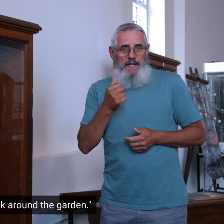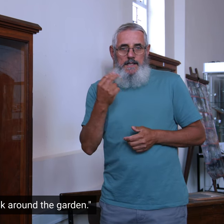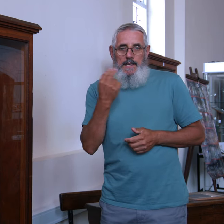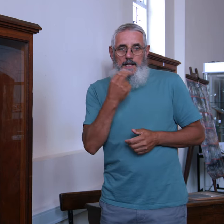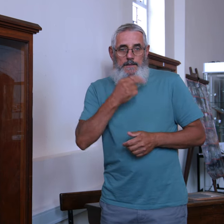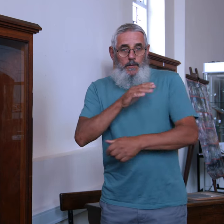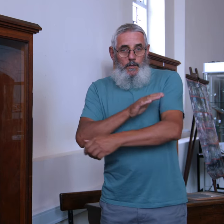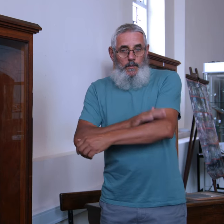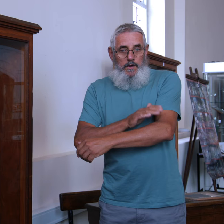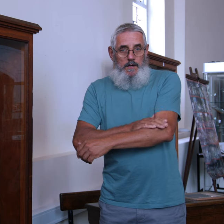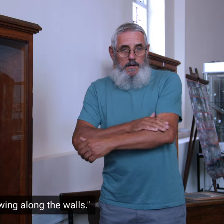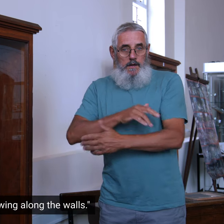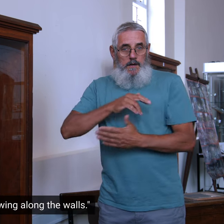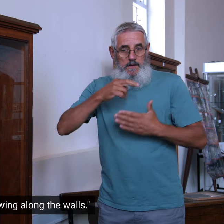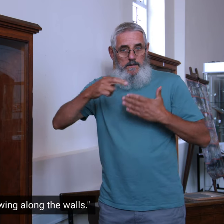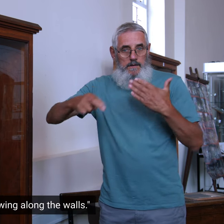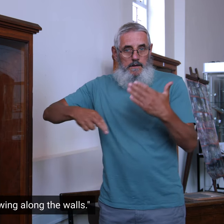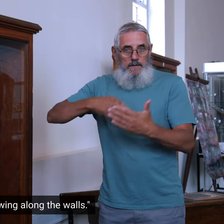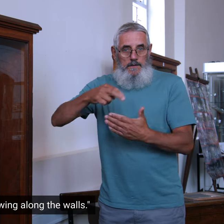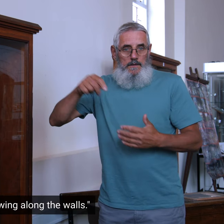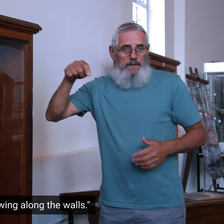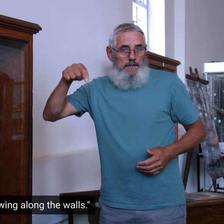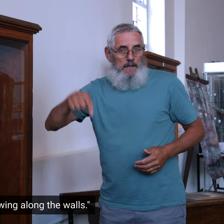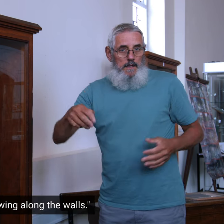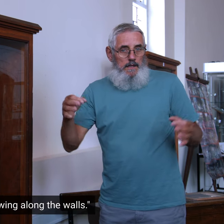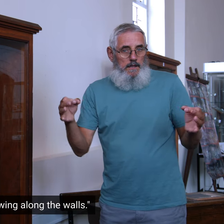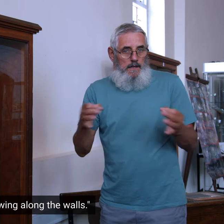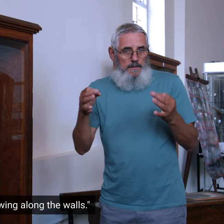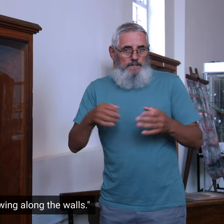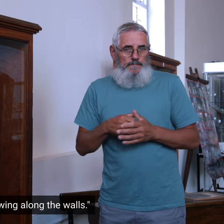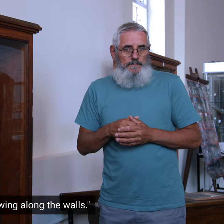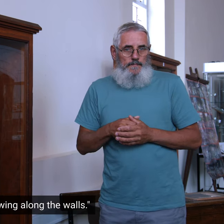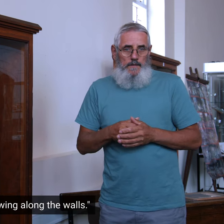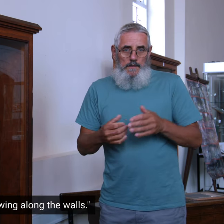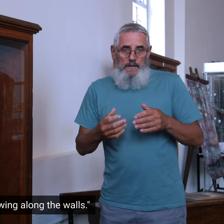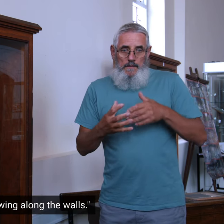around the garden. The trees